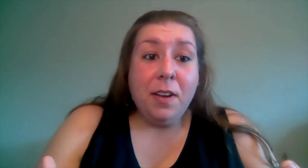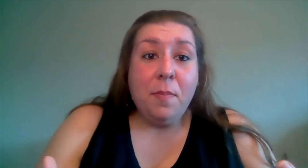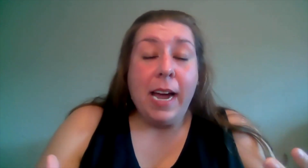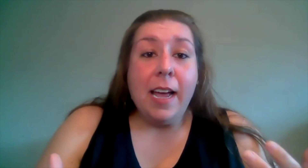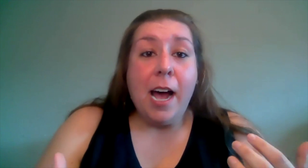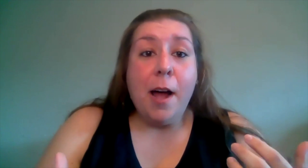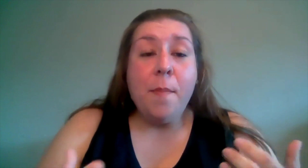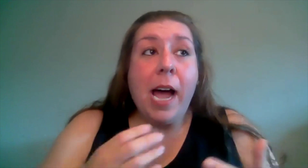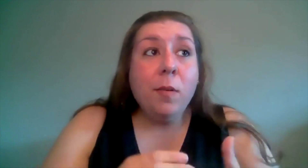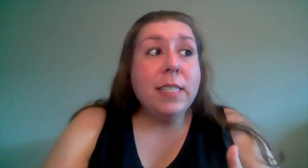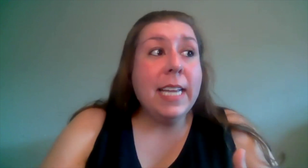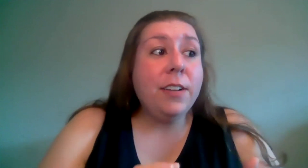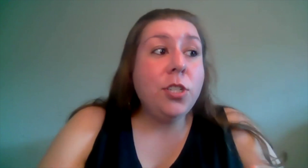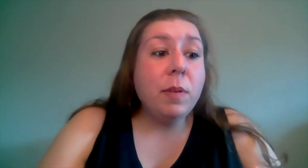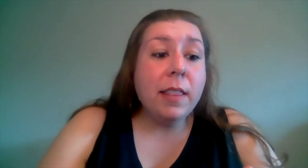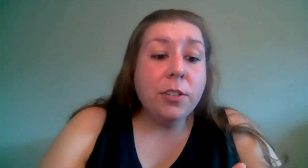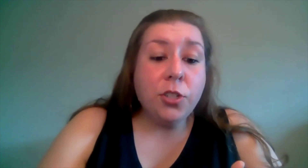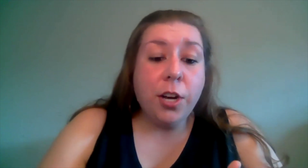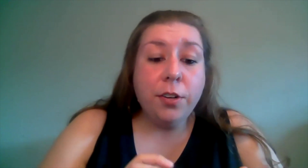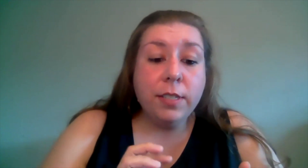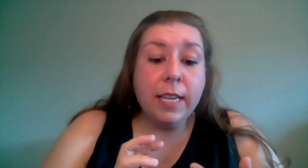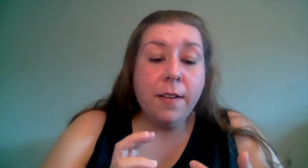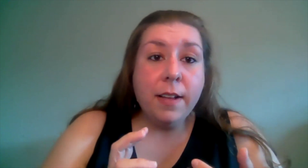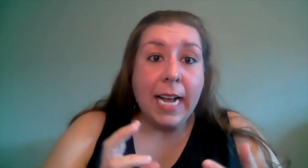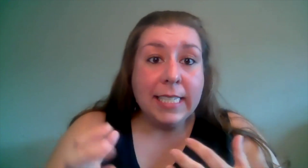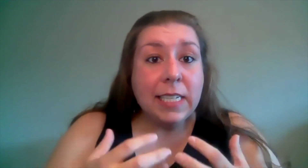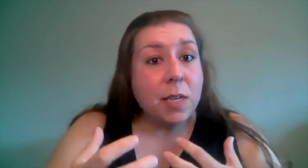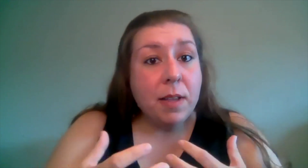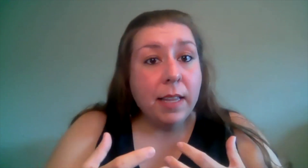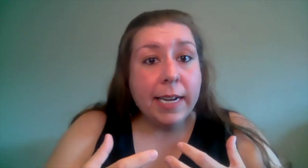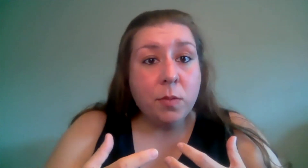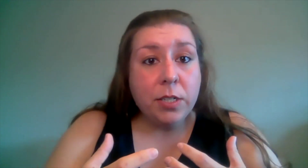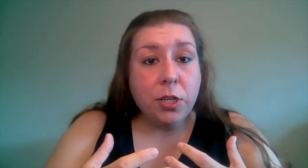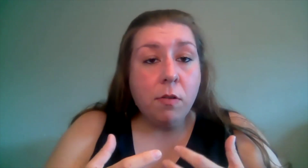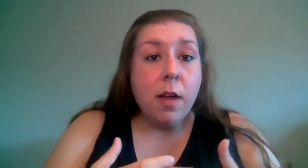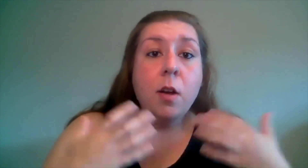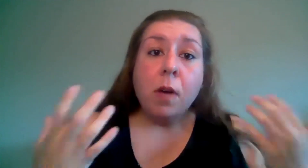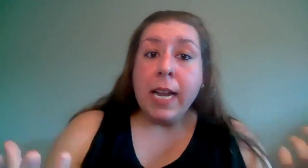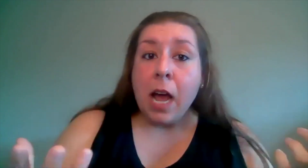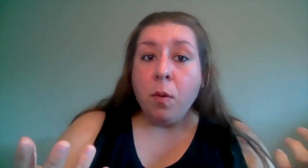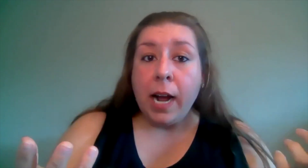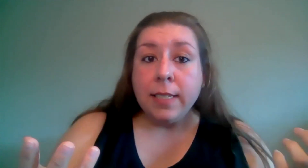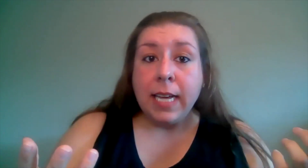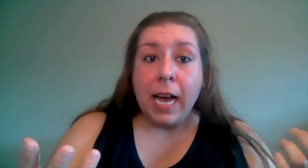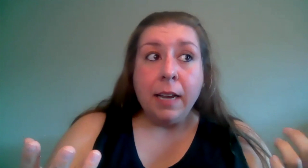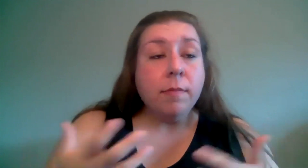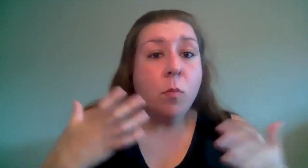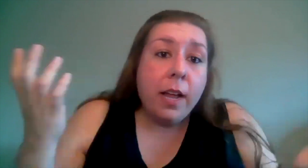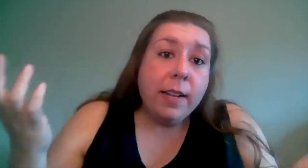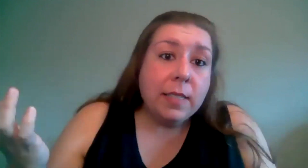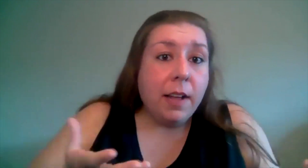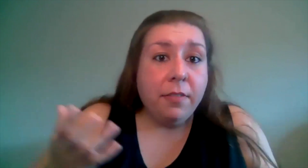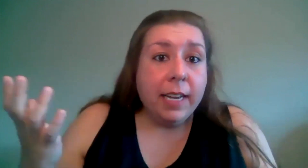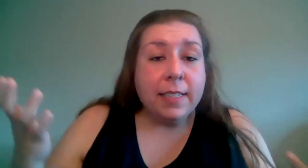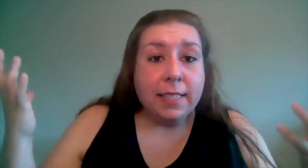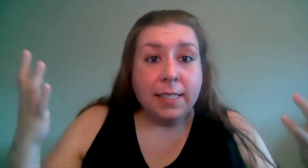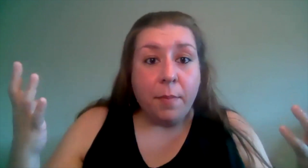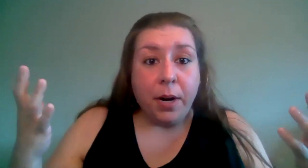feedback um i will say doing these shows as intimately as we do right now we're outside one it's lovely it's summer